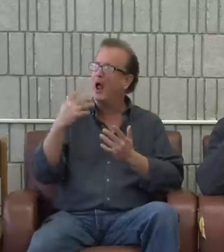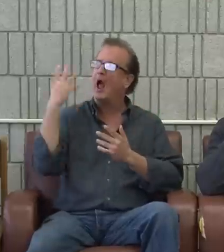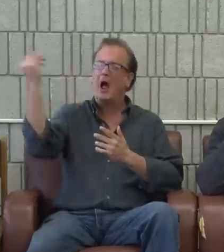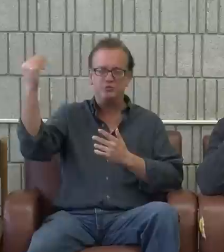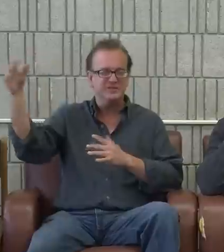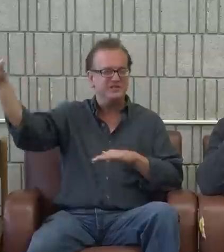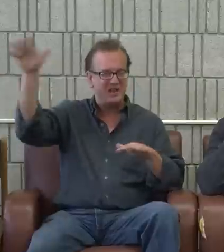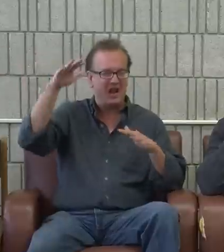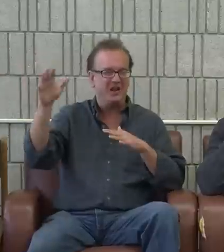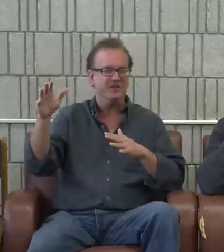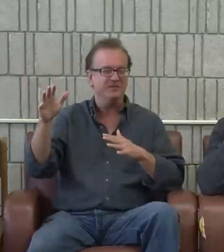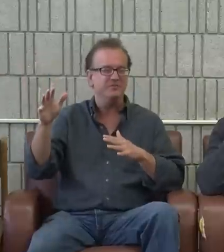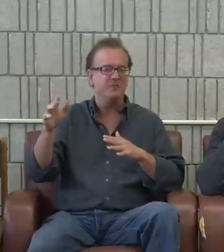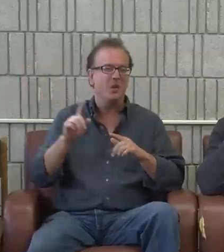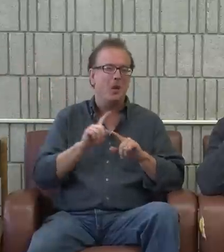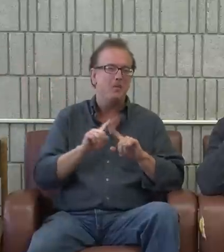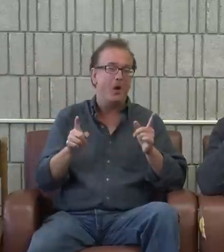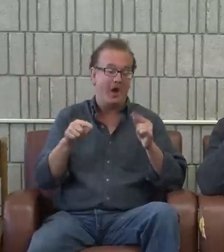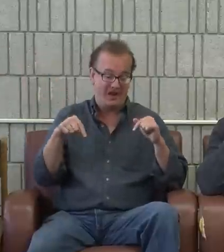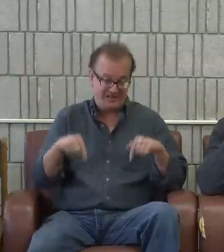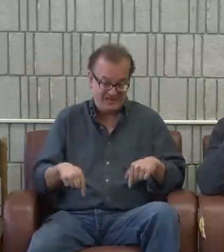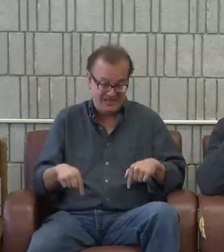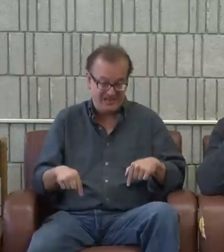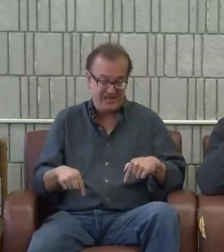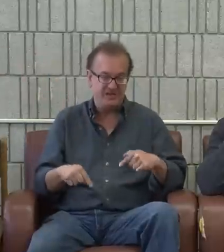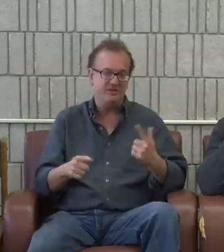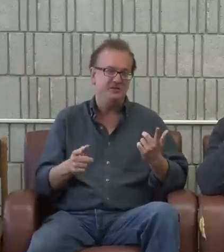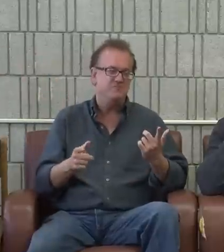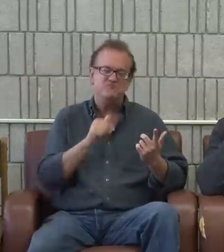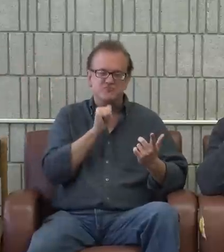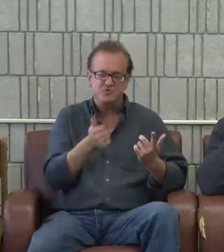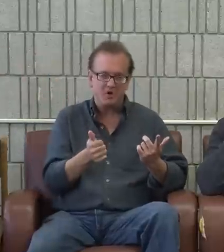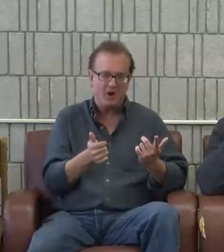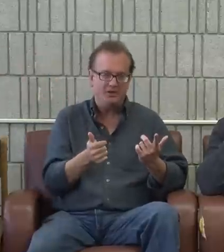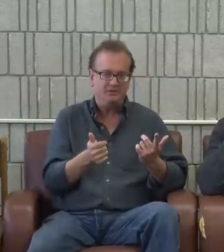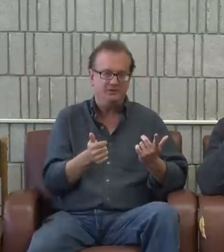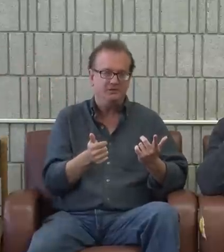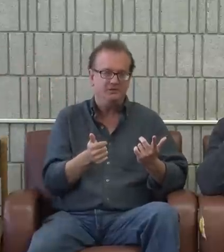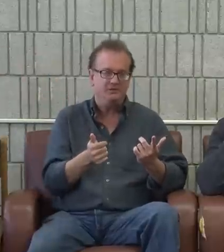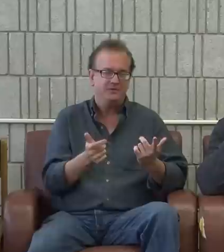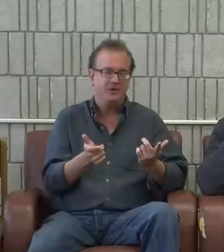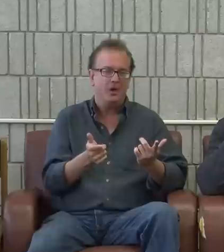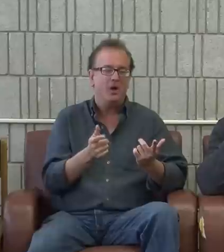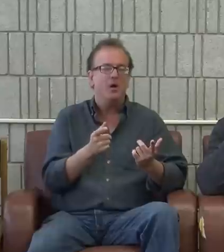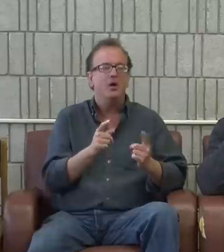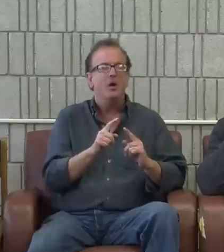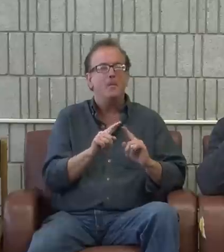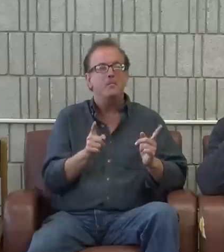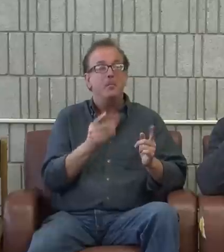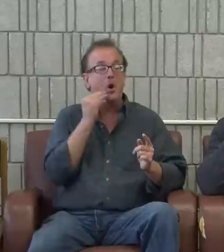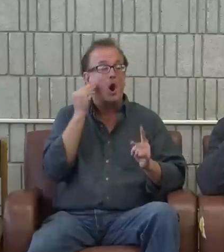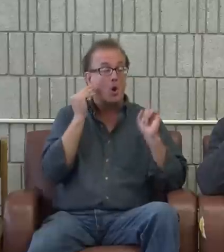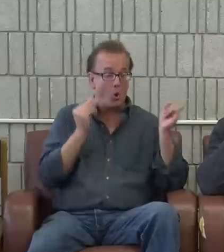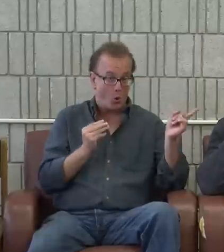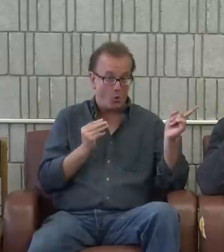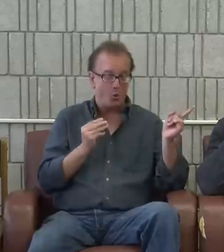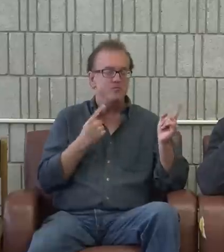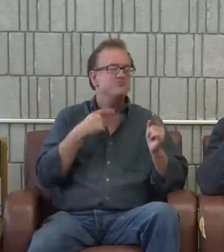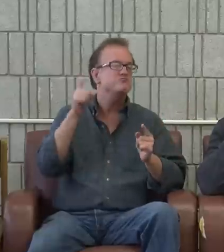some environmental noise or being outside. But here, at school, I don't use them. But at home,